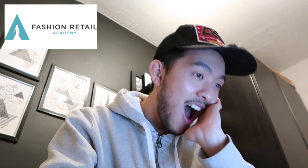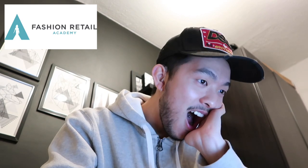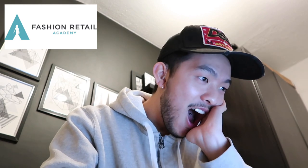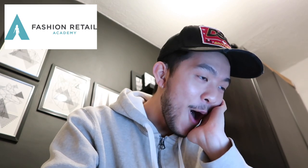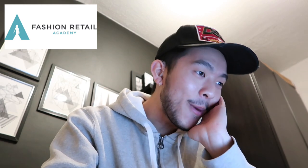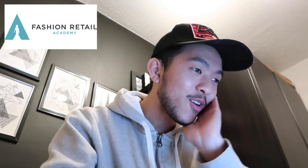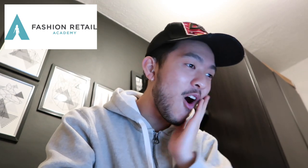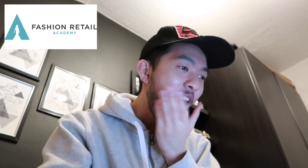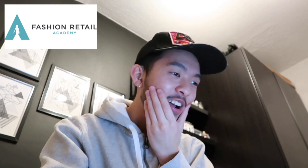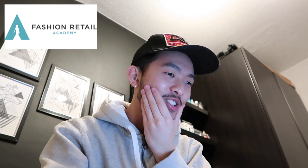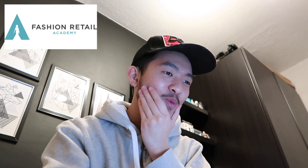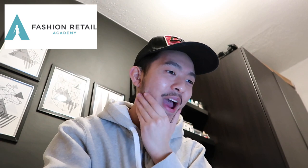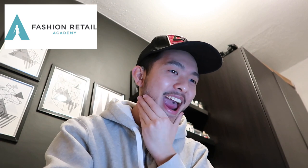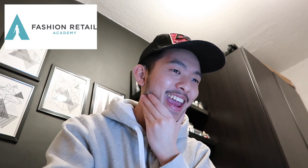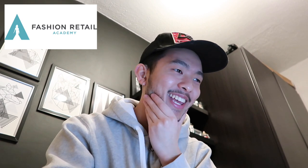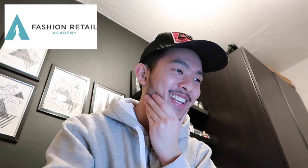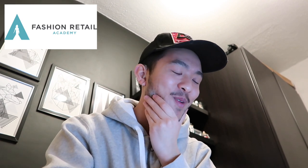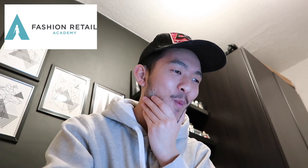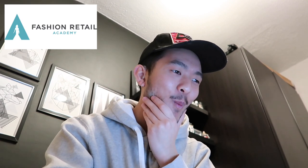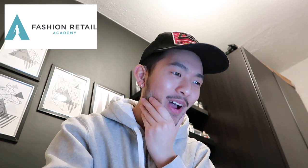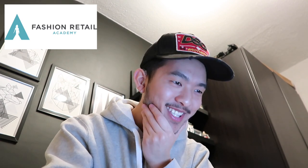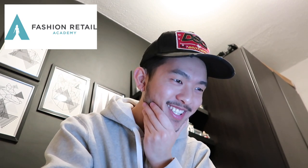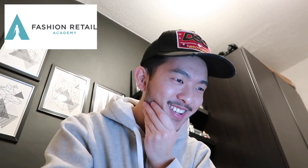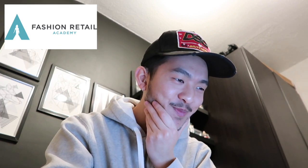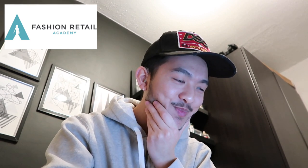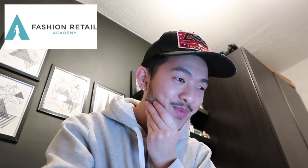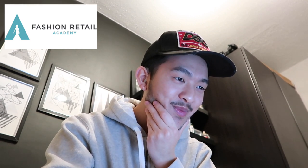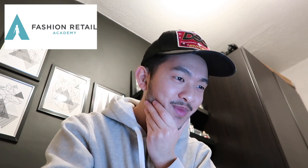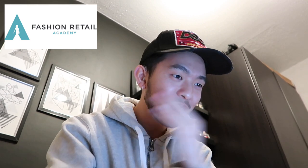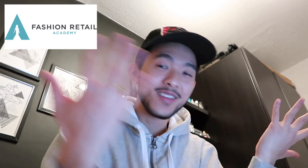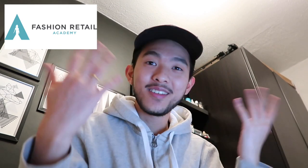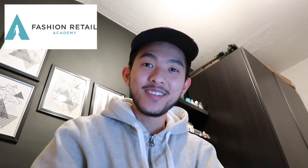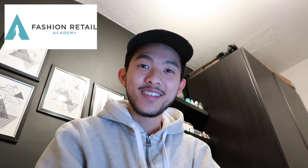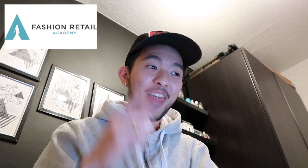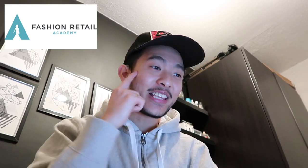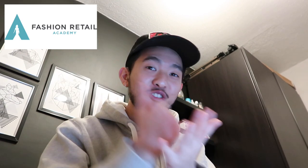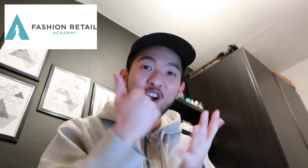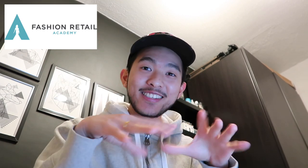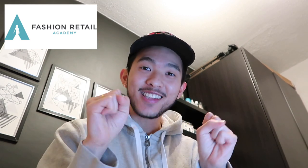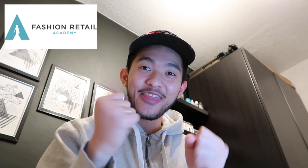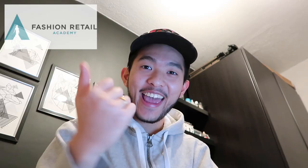Oh my gosh. gosh. Wait. What? I think you played something.